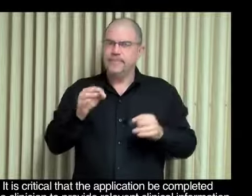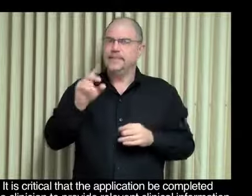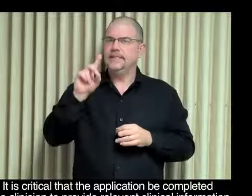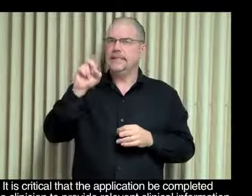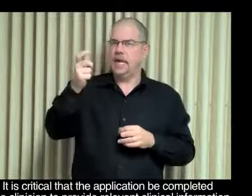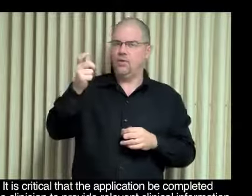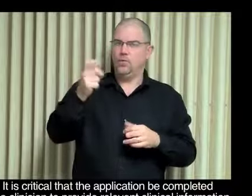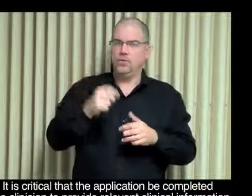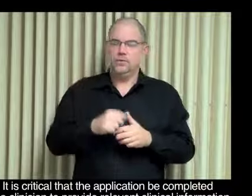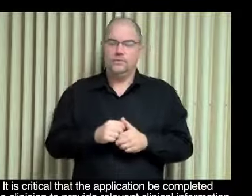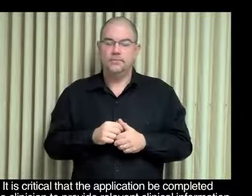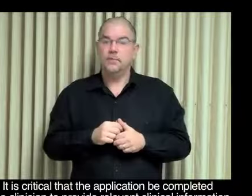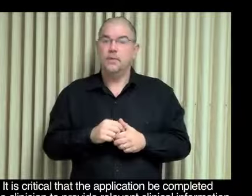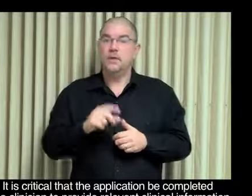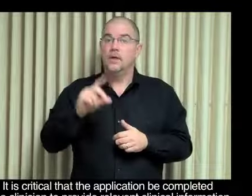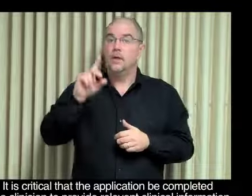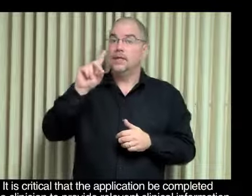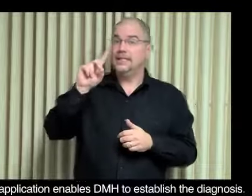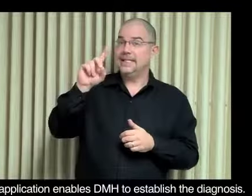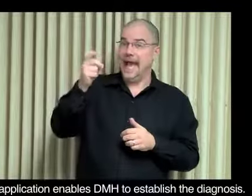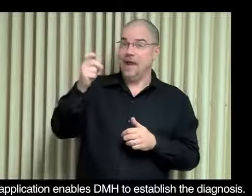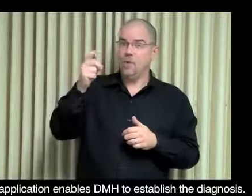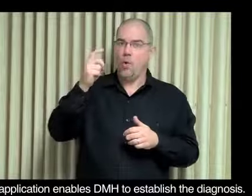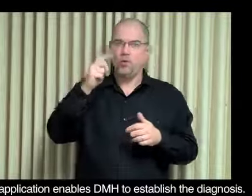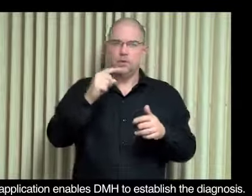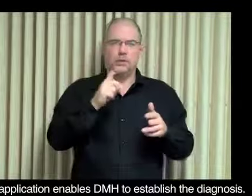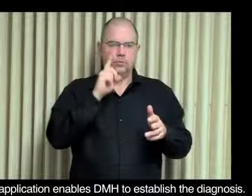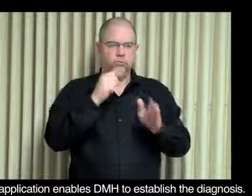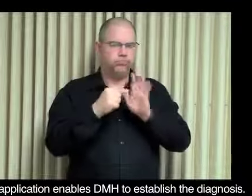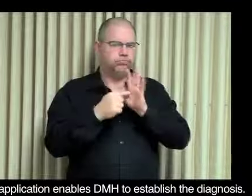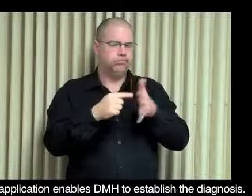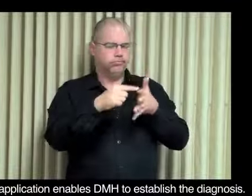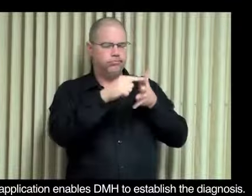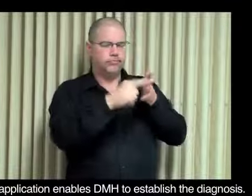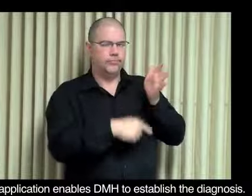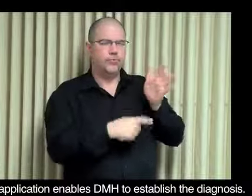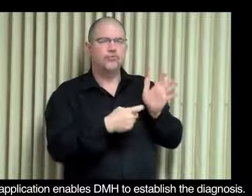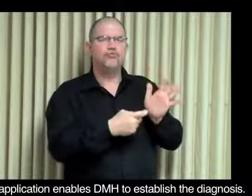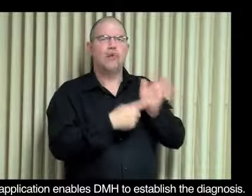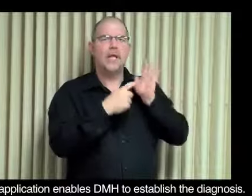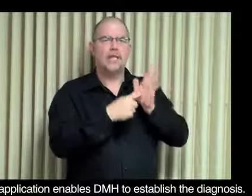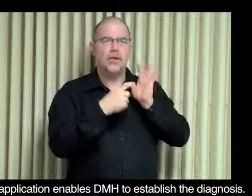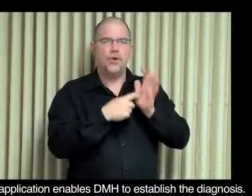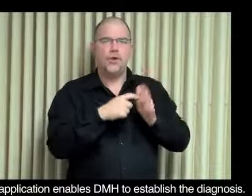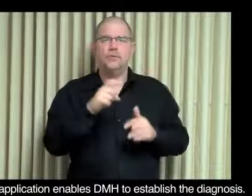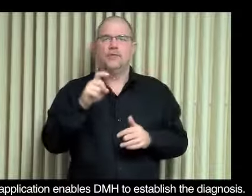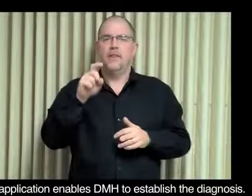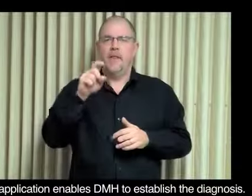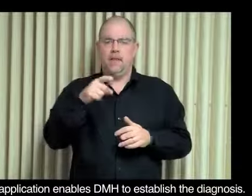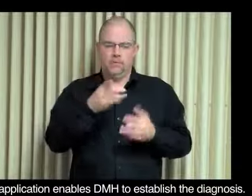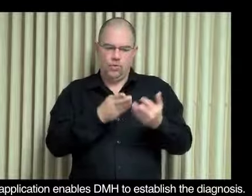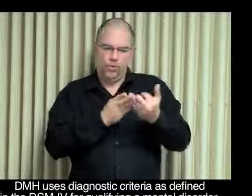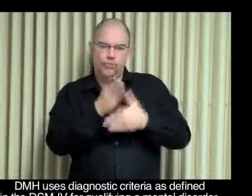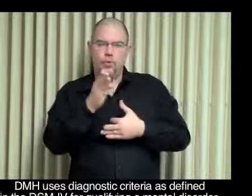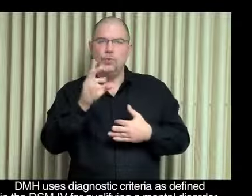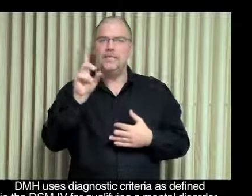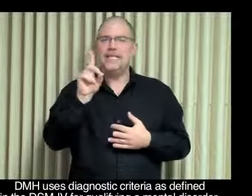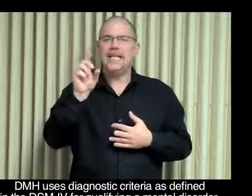clinical information. This application enables DMH to establish the diagnosis. DMH uses diagnostic